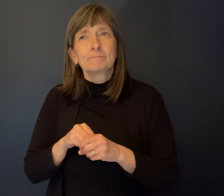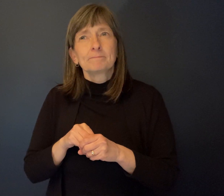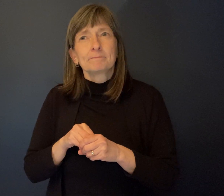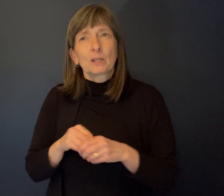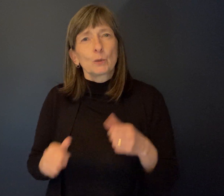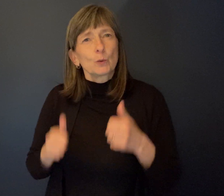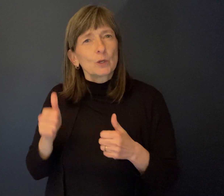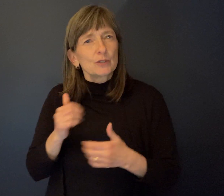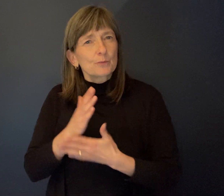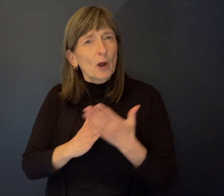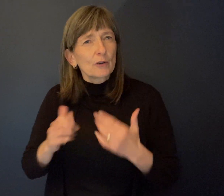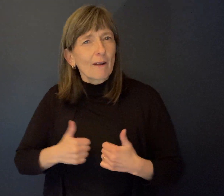For you?